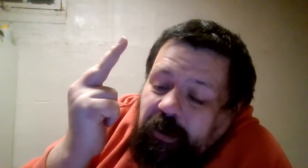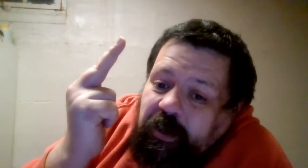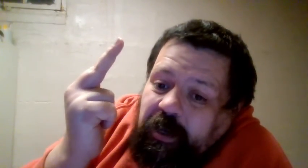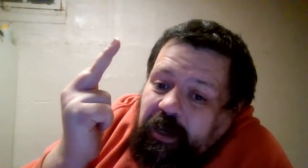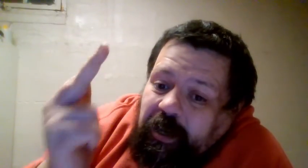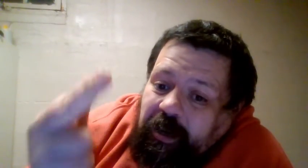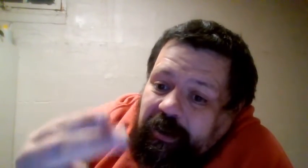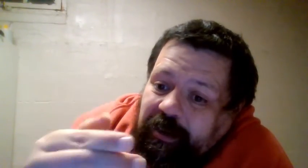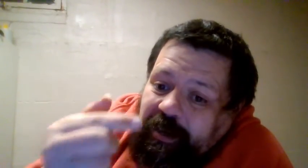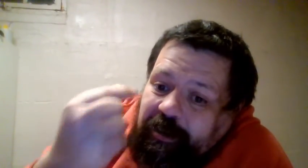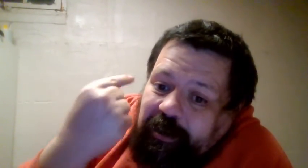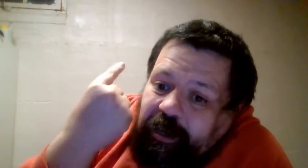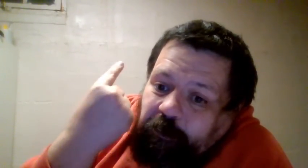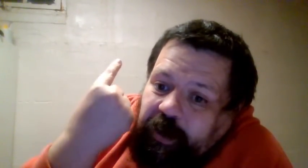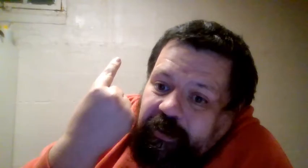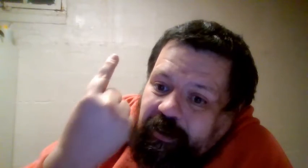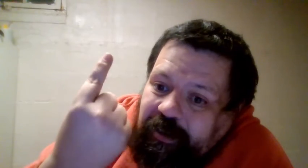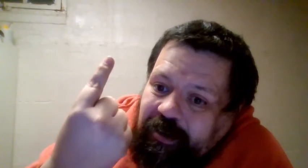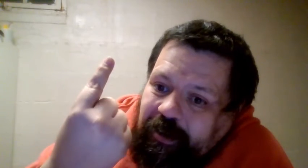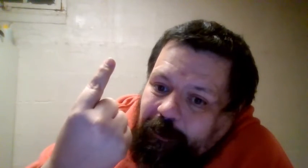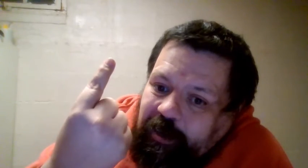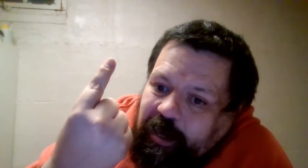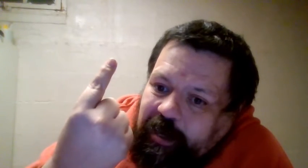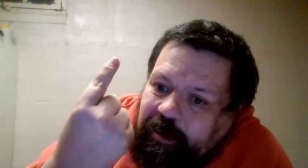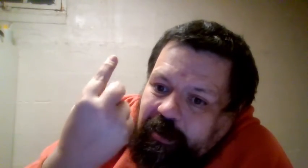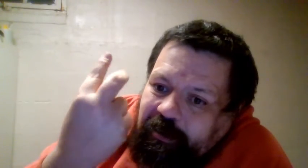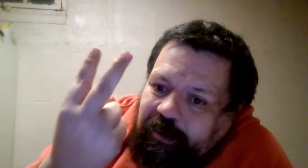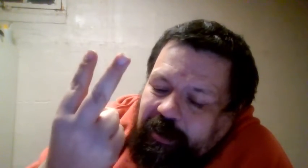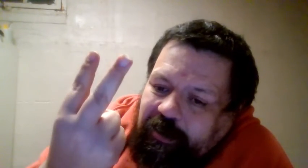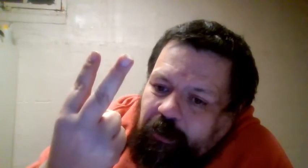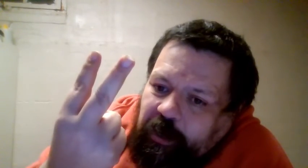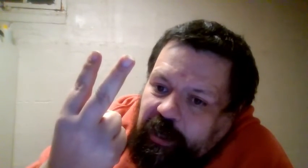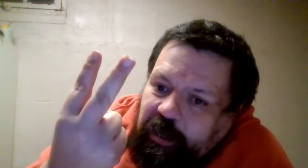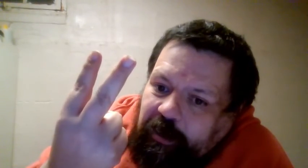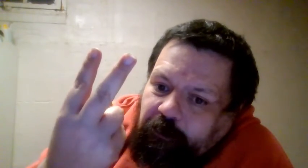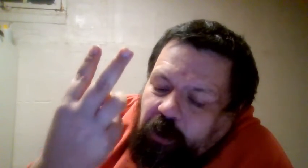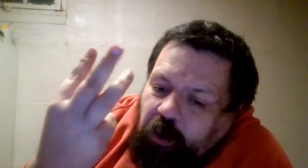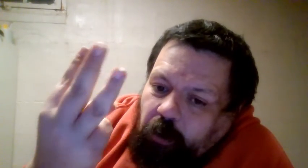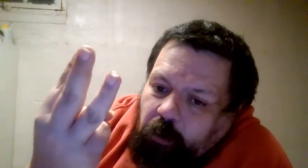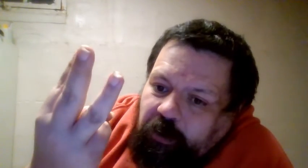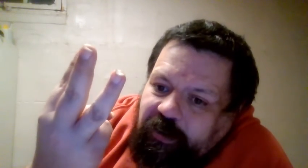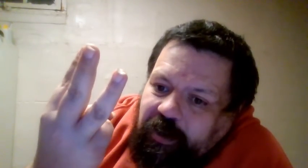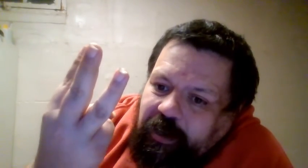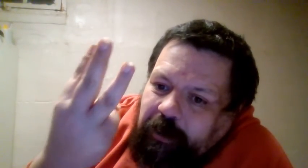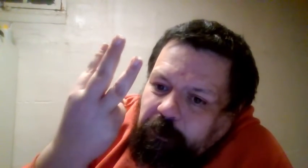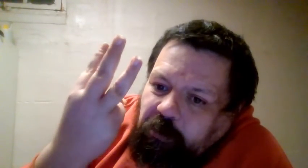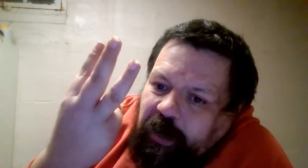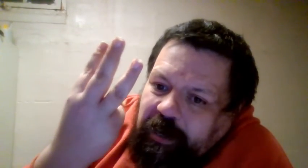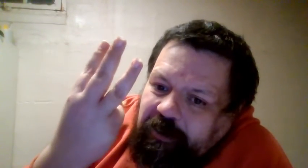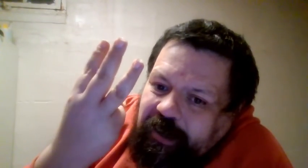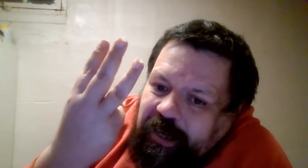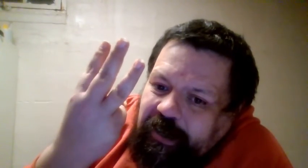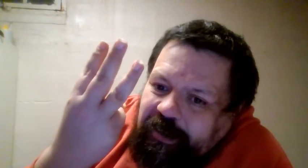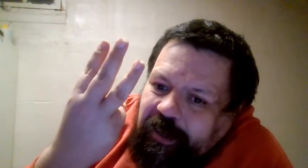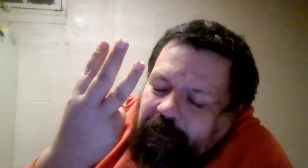that's not taken place on Thanksgiving night, Thanksgiving Eve, or a Sunday prior to Thanksgiving.